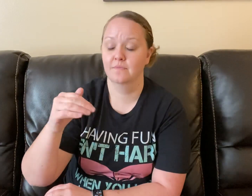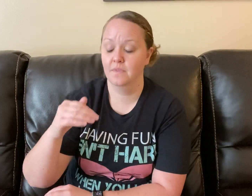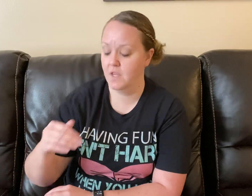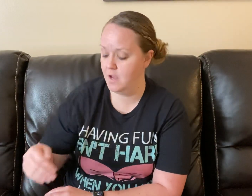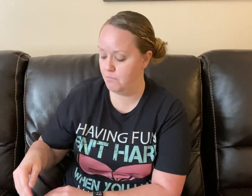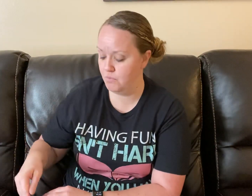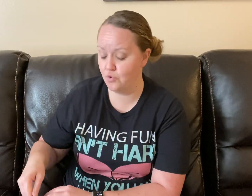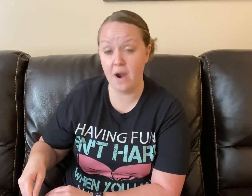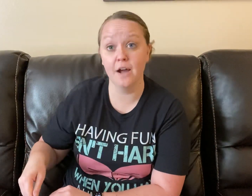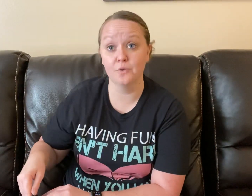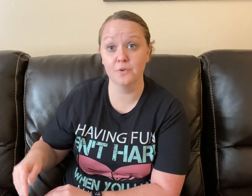Proud.